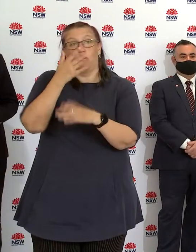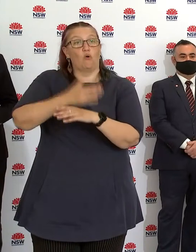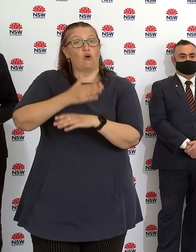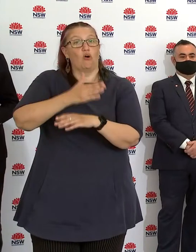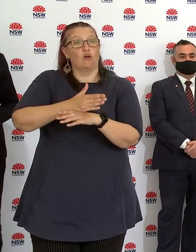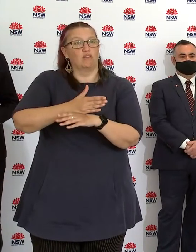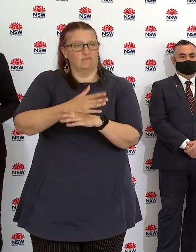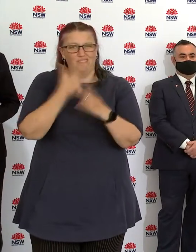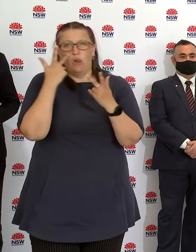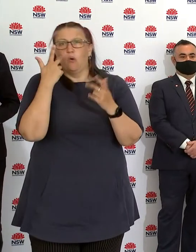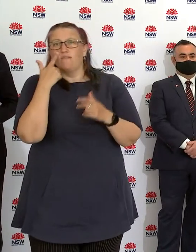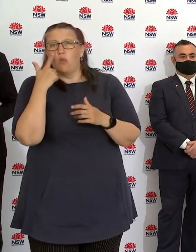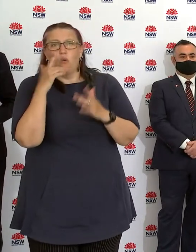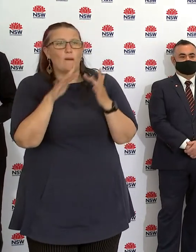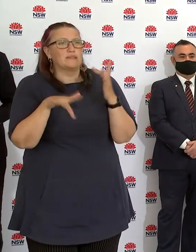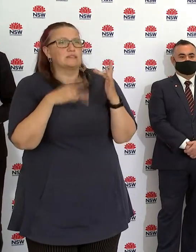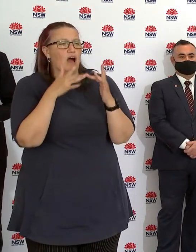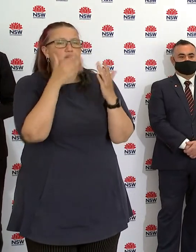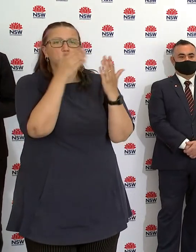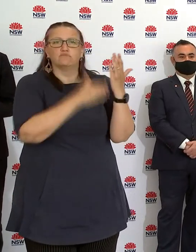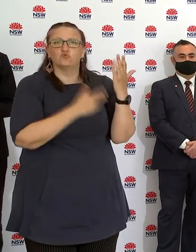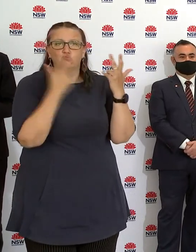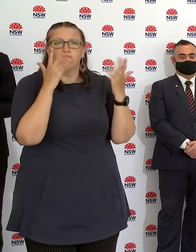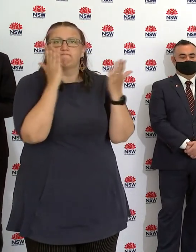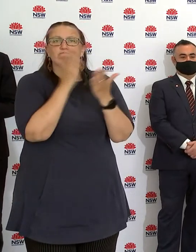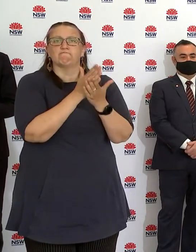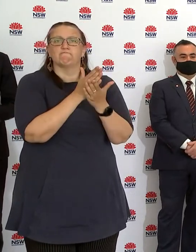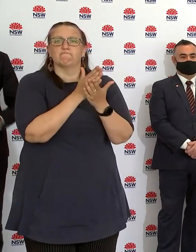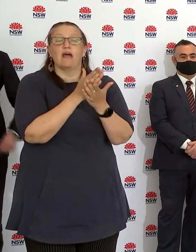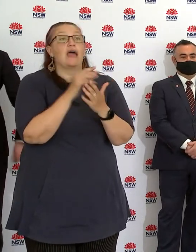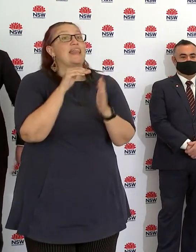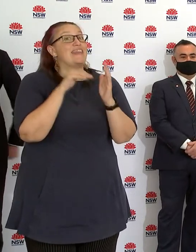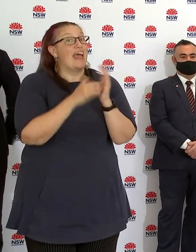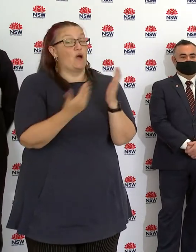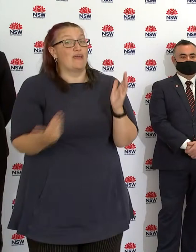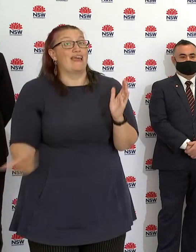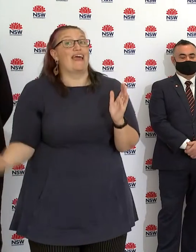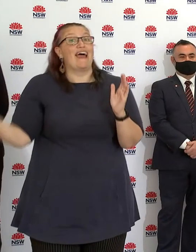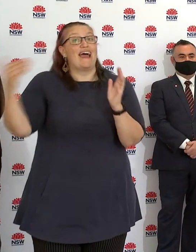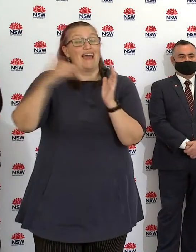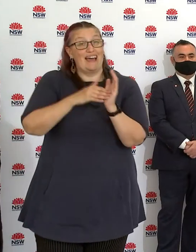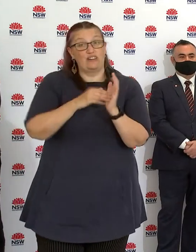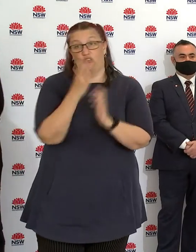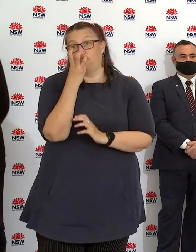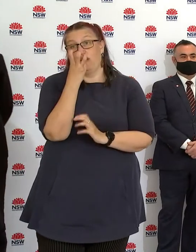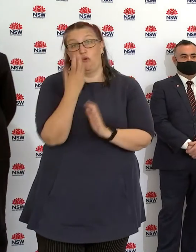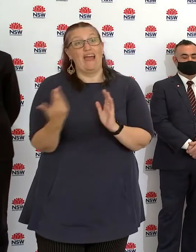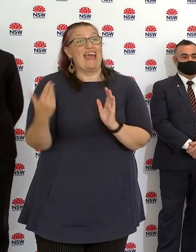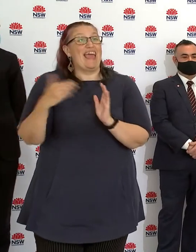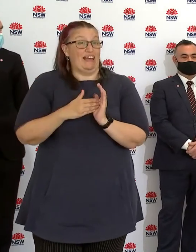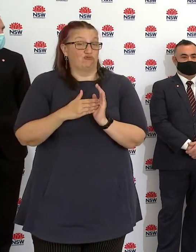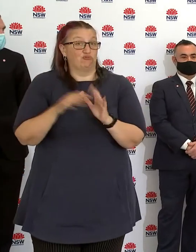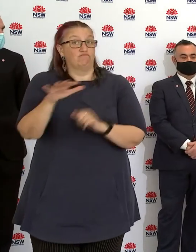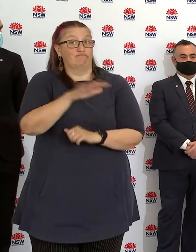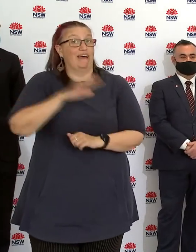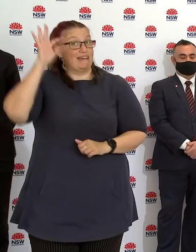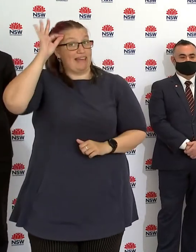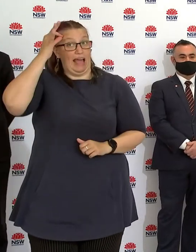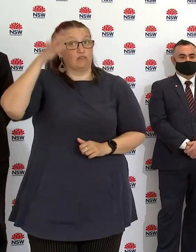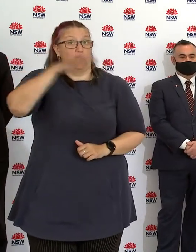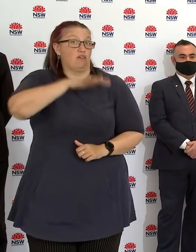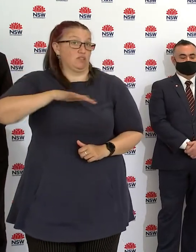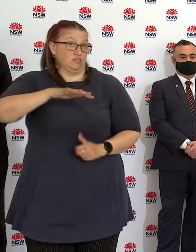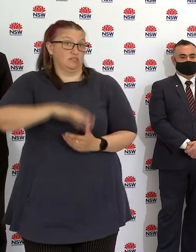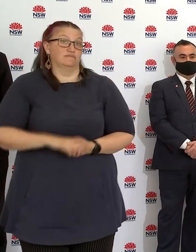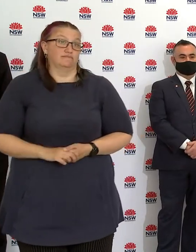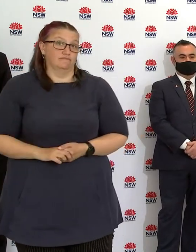can leave those areas. We're now expanding that list of local government areas to three additional large local government areas.